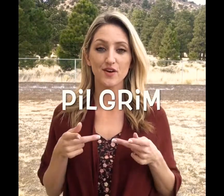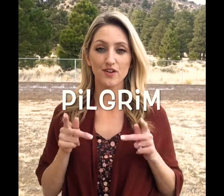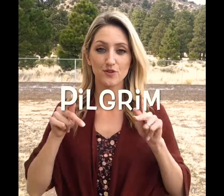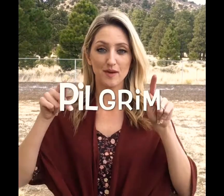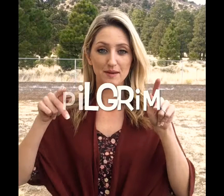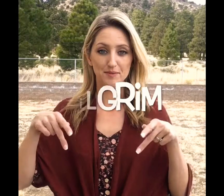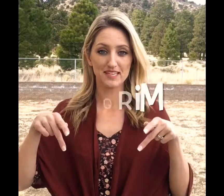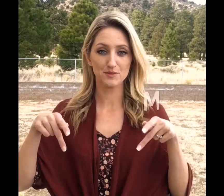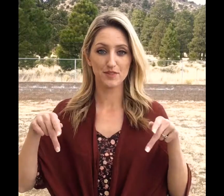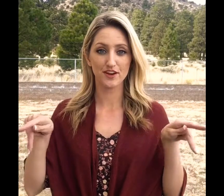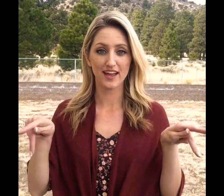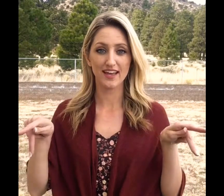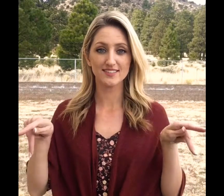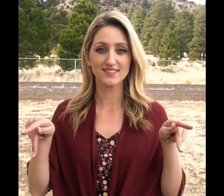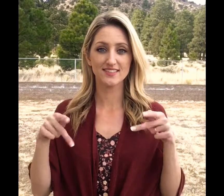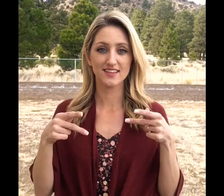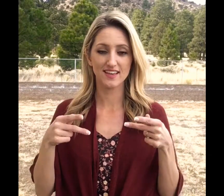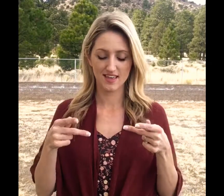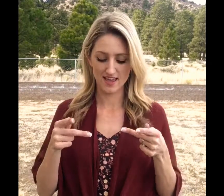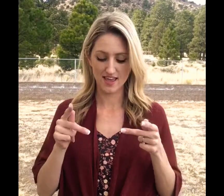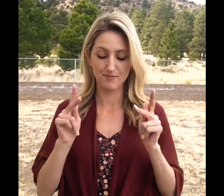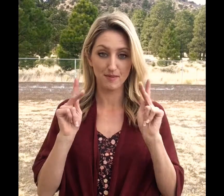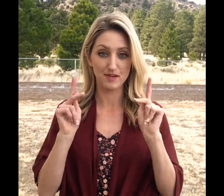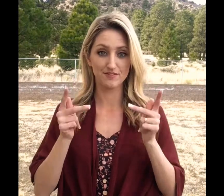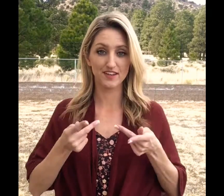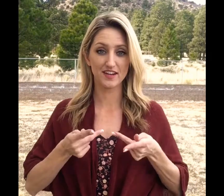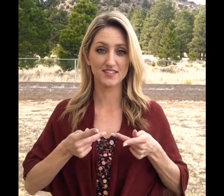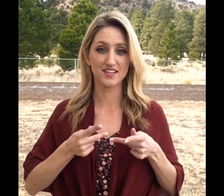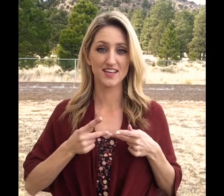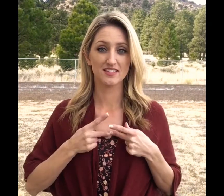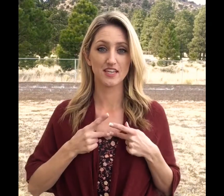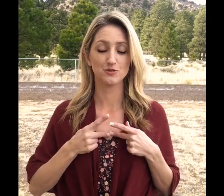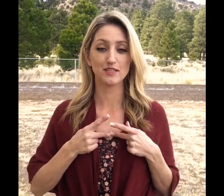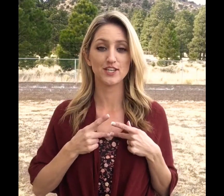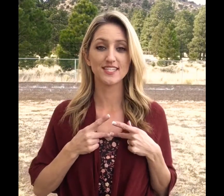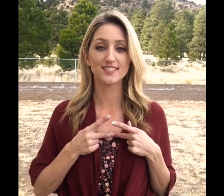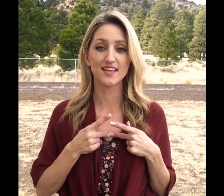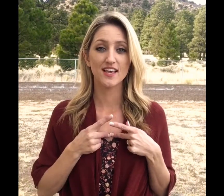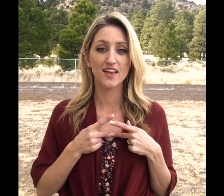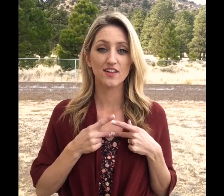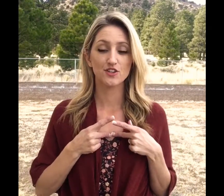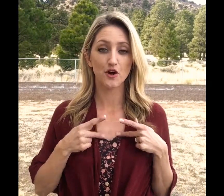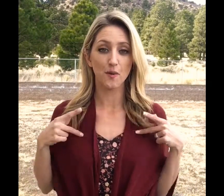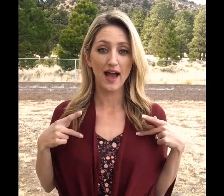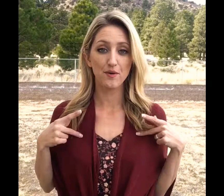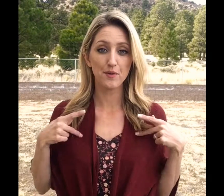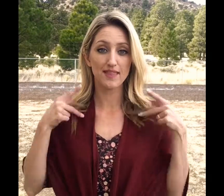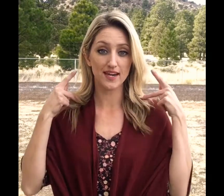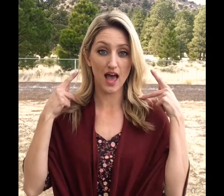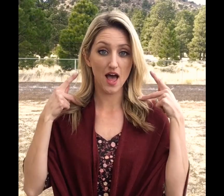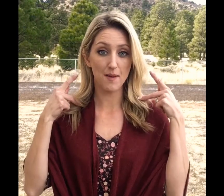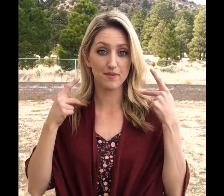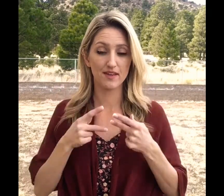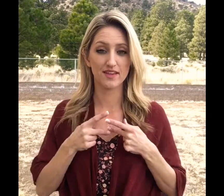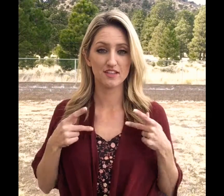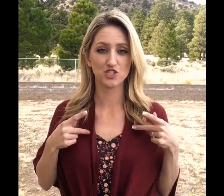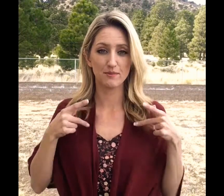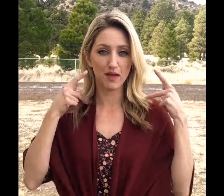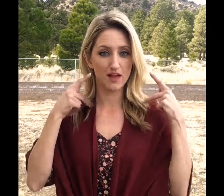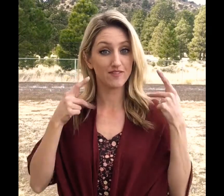you make P's with your hands and my middle fingers touch my chest. You go out and then up in the shape of